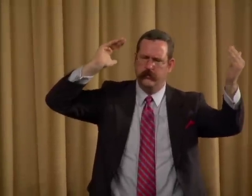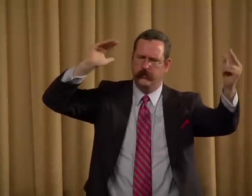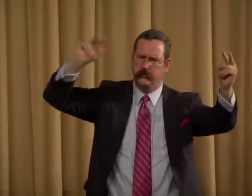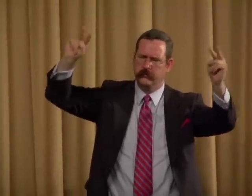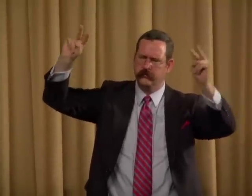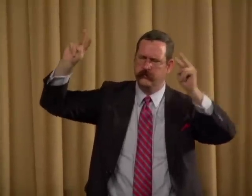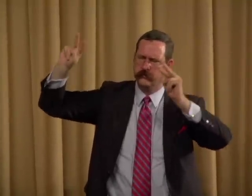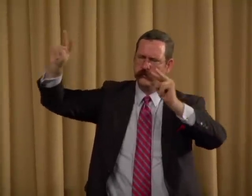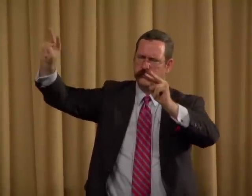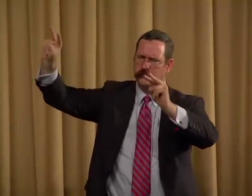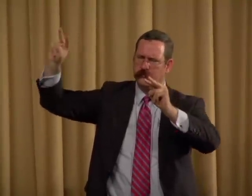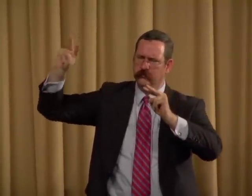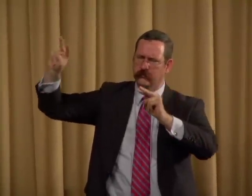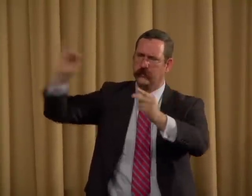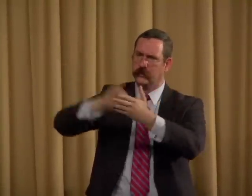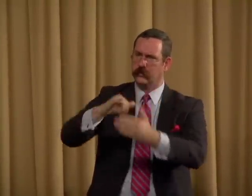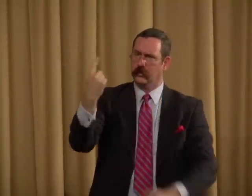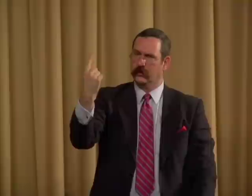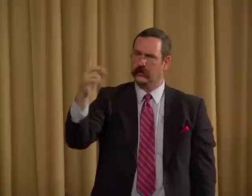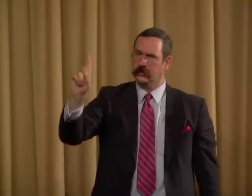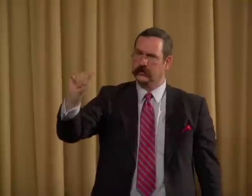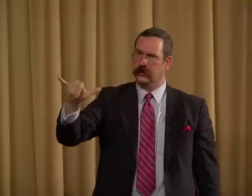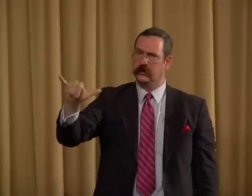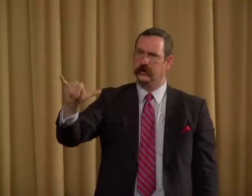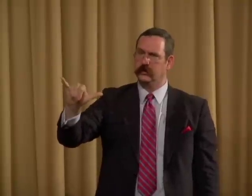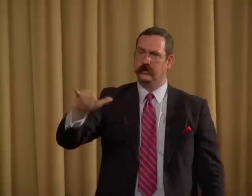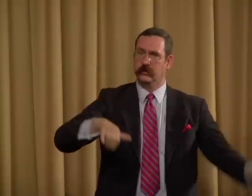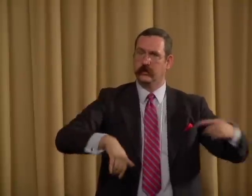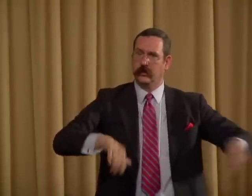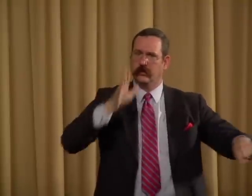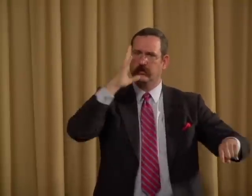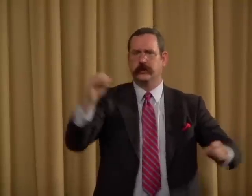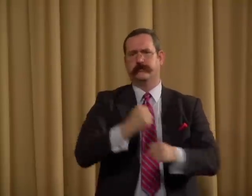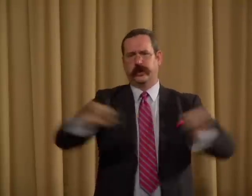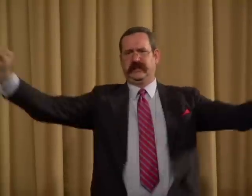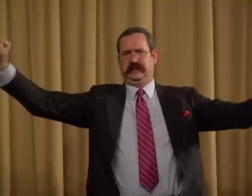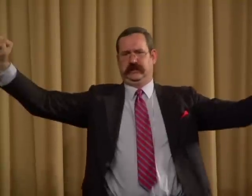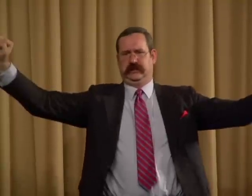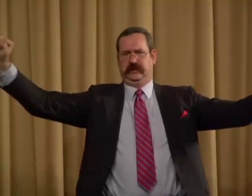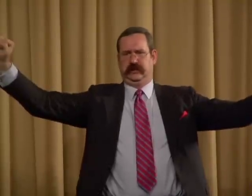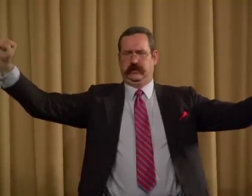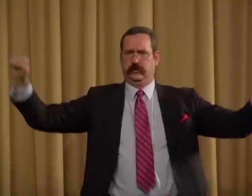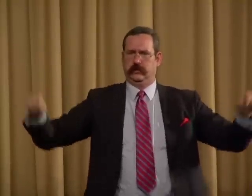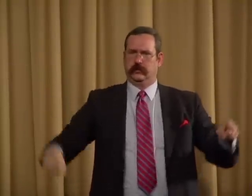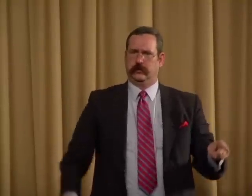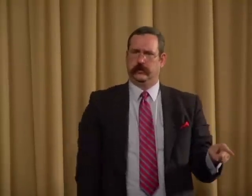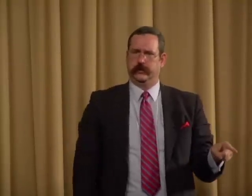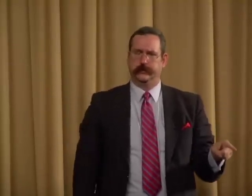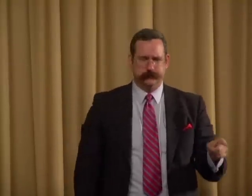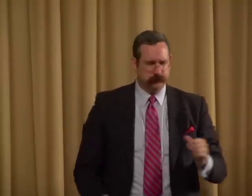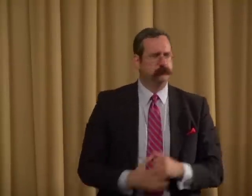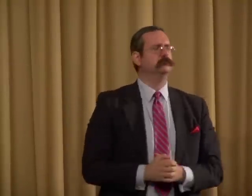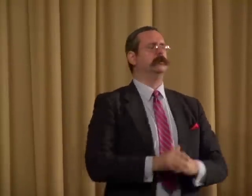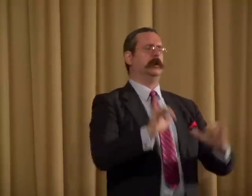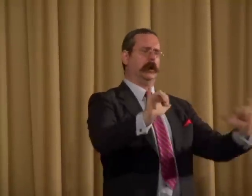was given to them through hope. Through hope that one day they would be free.